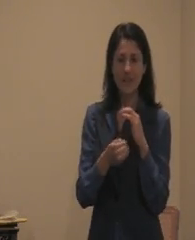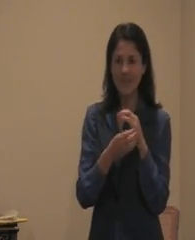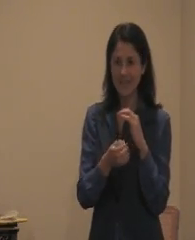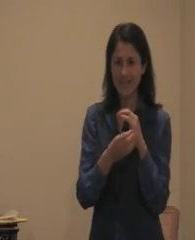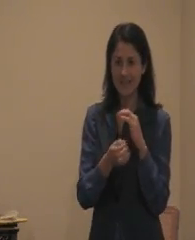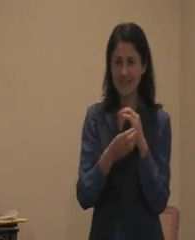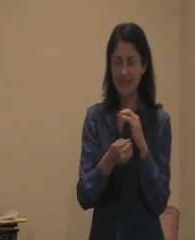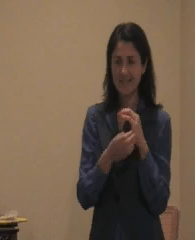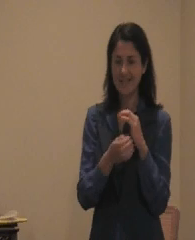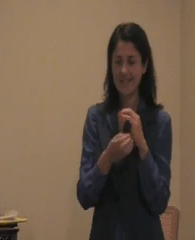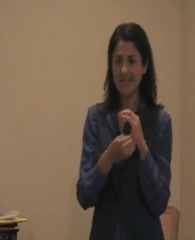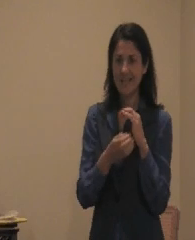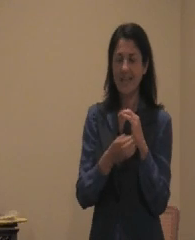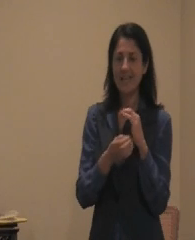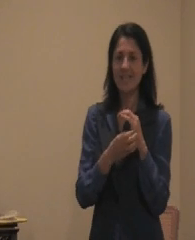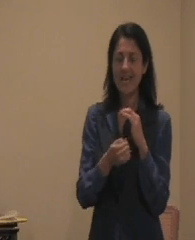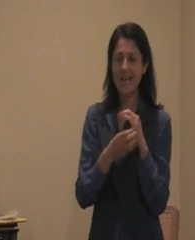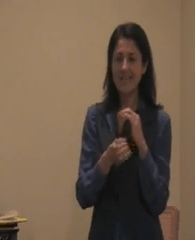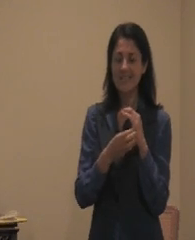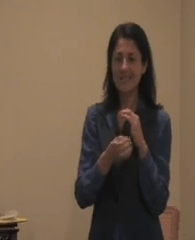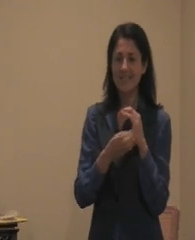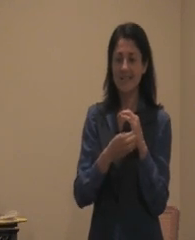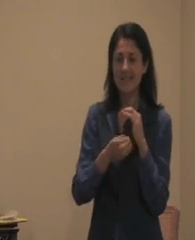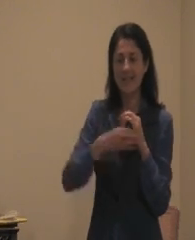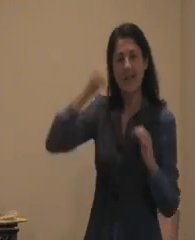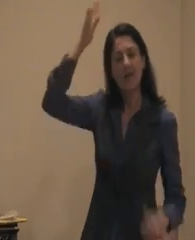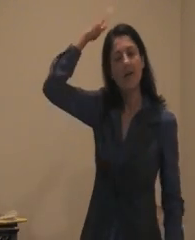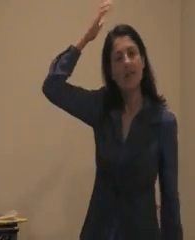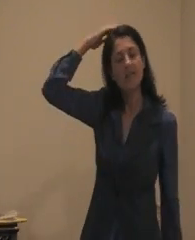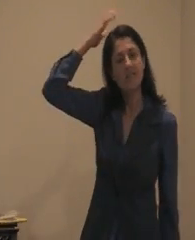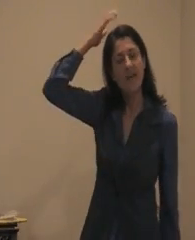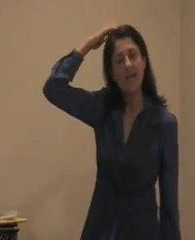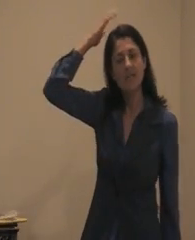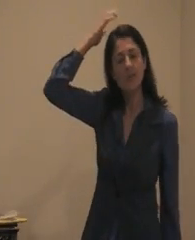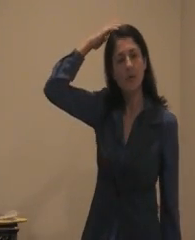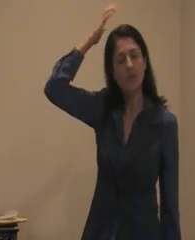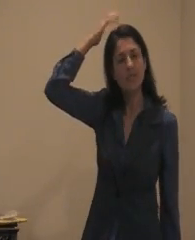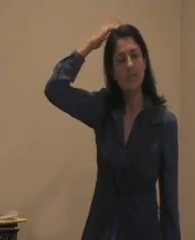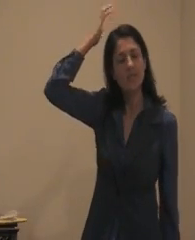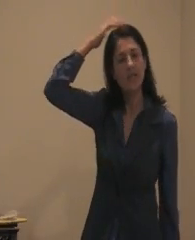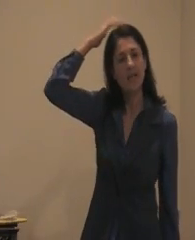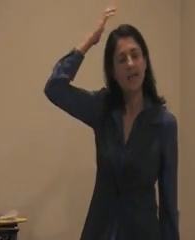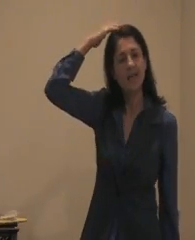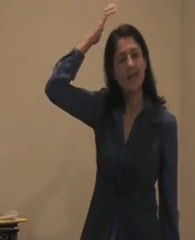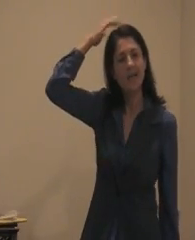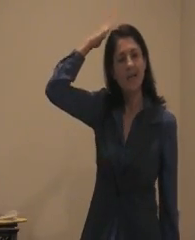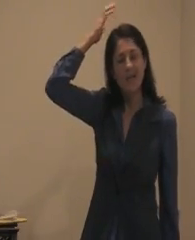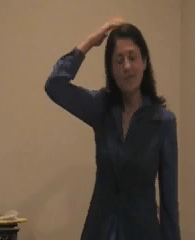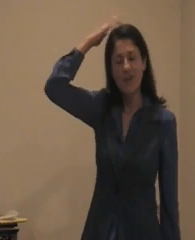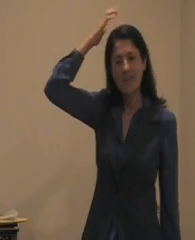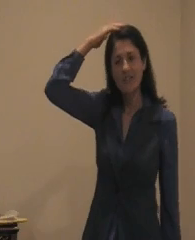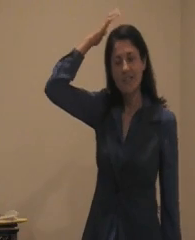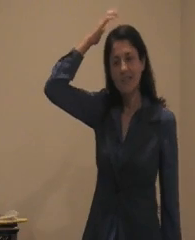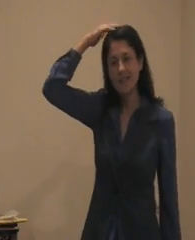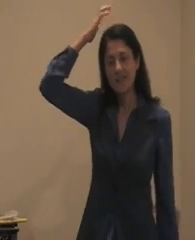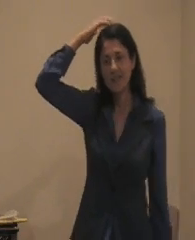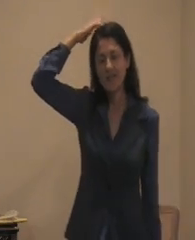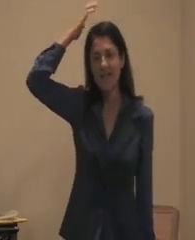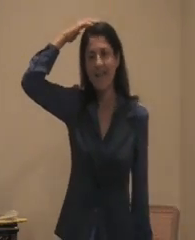healthy even as this fat is burned for energy and